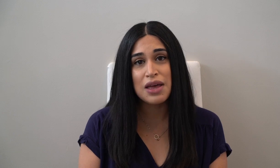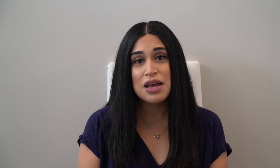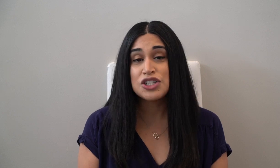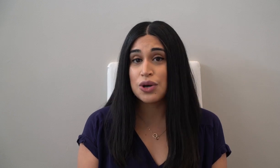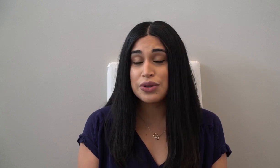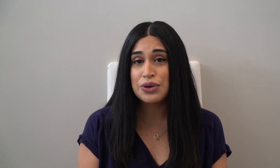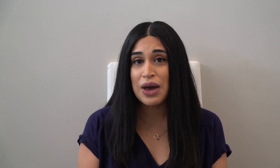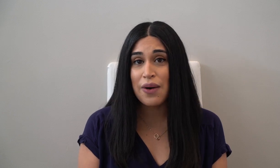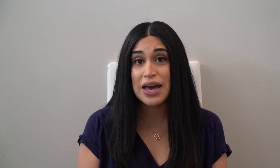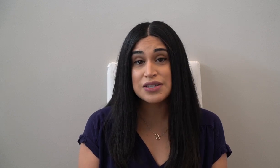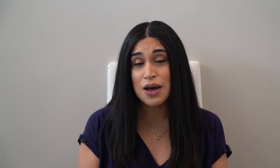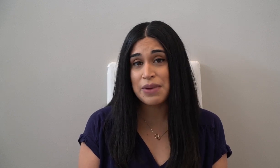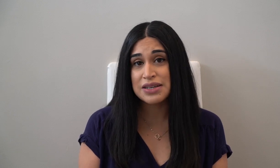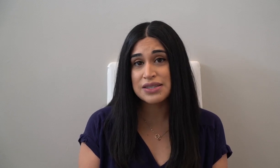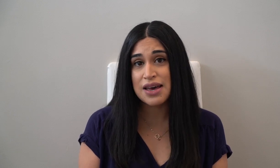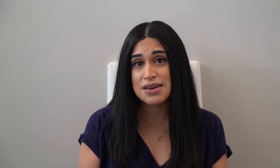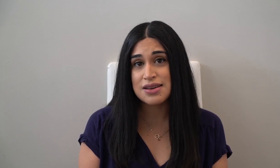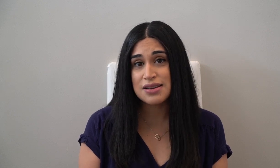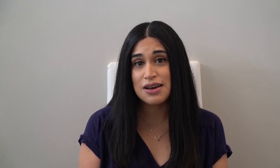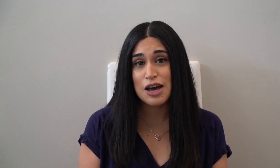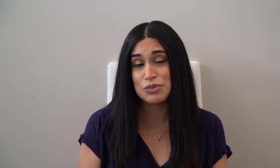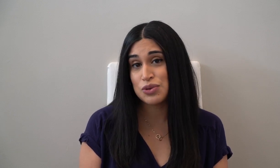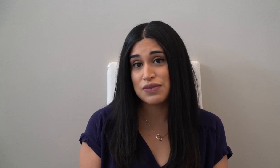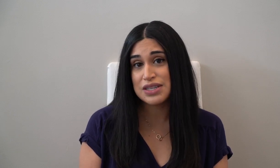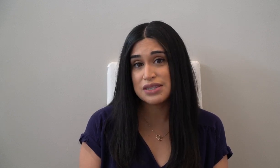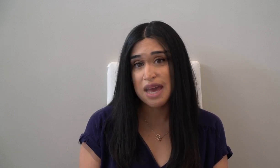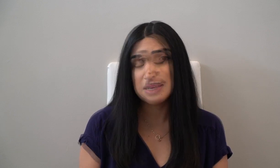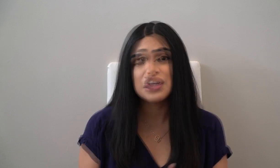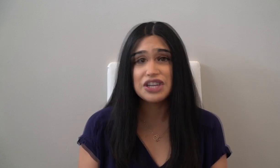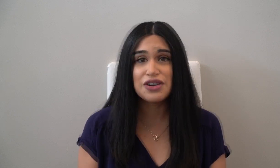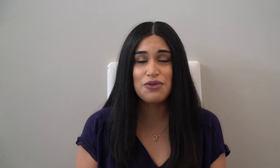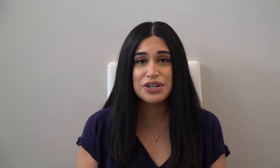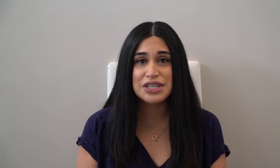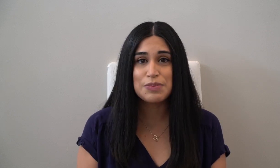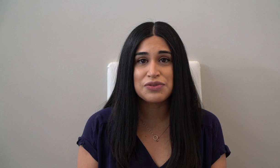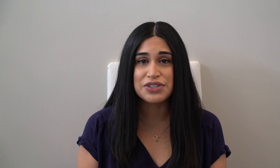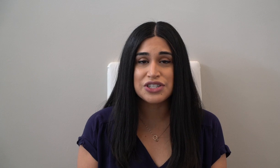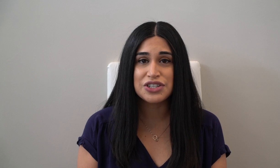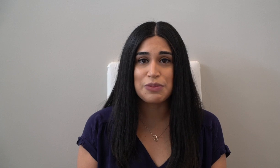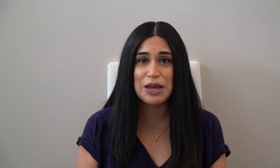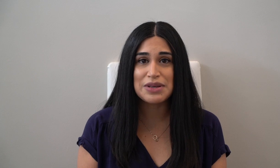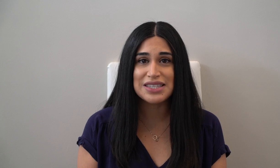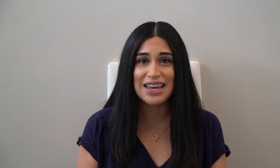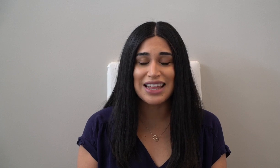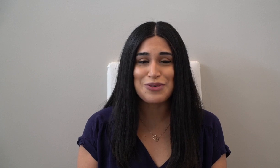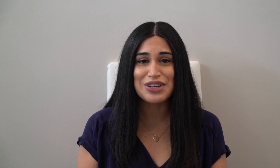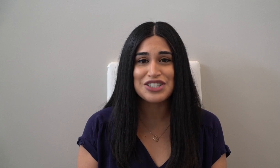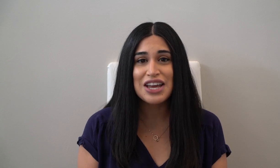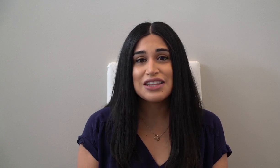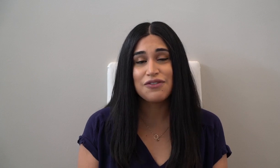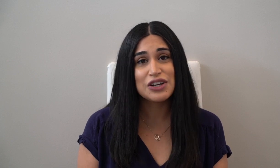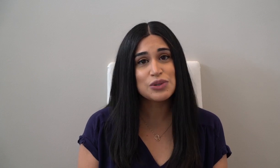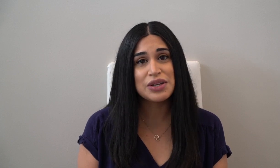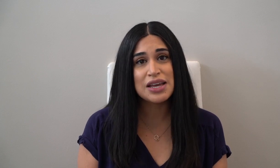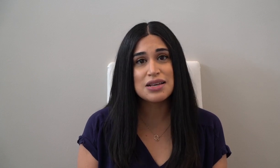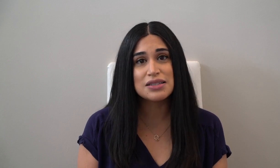showing you how I taught my son two of these signs. So here are four tips for teaching your baby sign language. The first one is